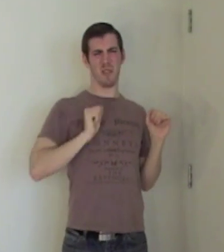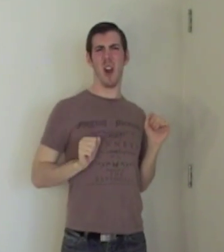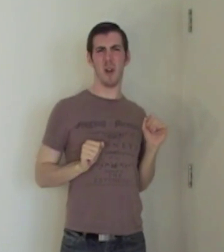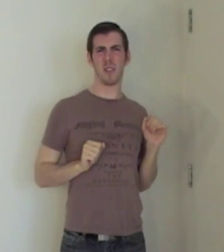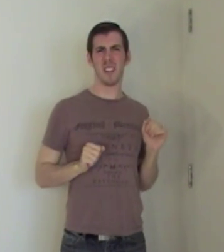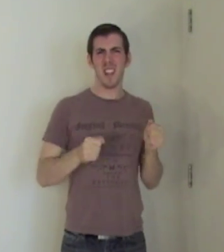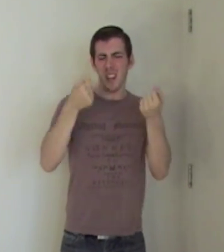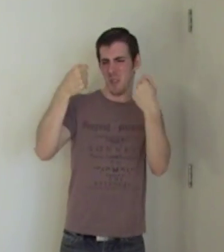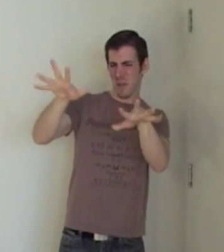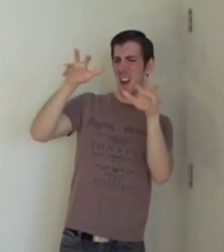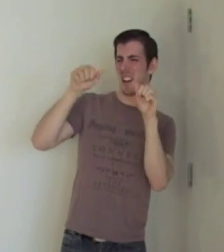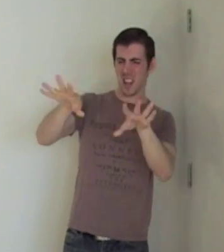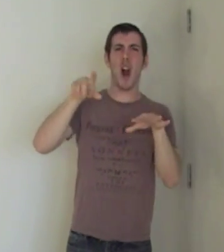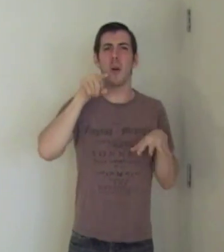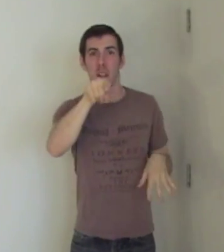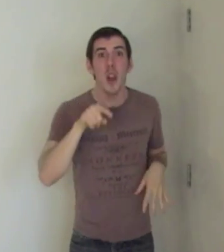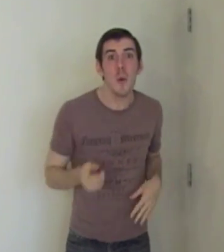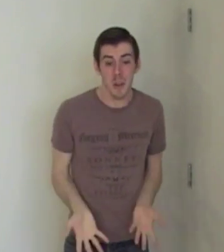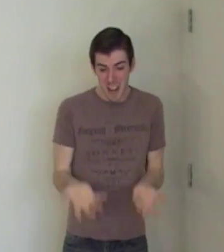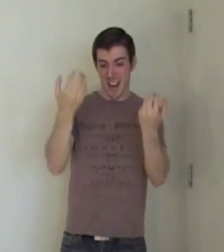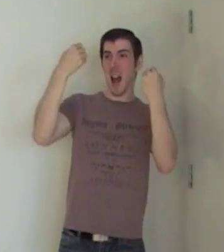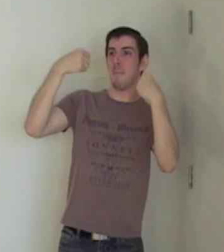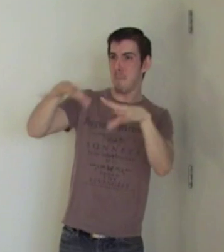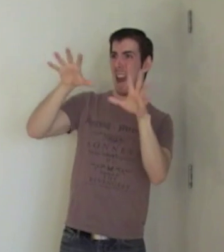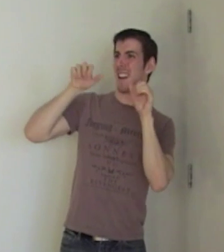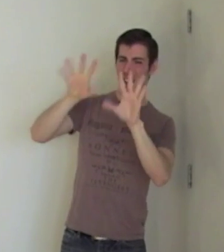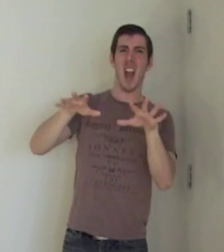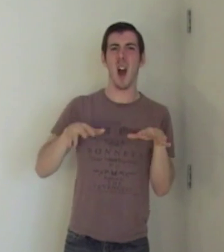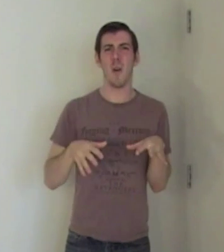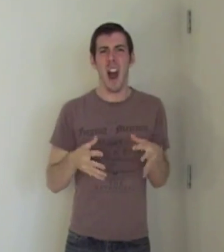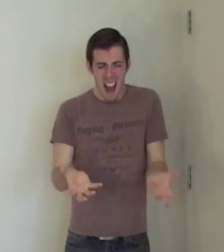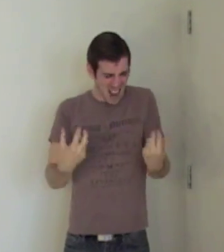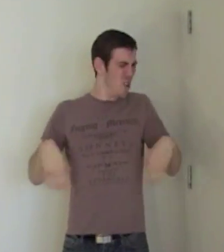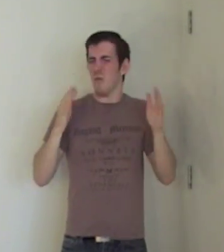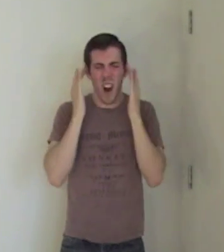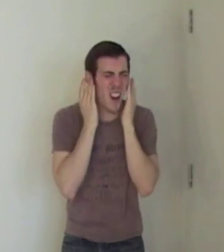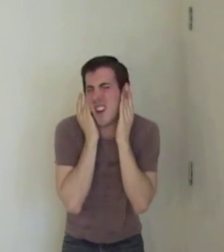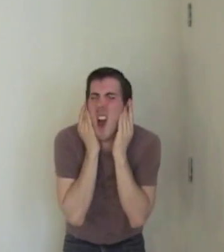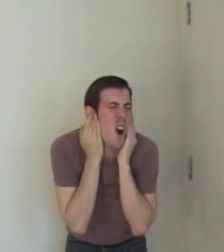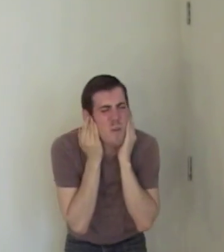gross You gotta go Get up and go I don't wanna lose